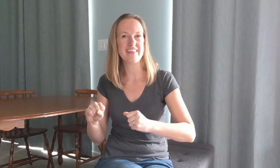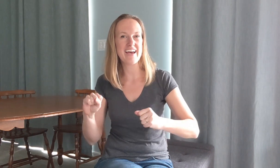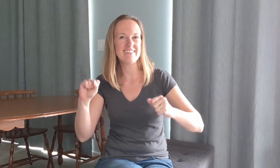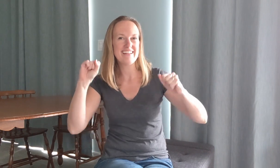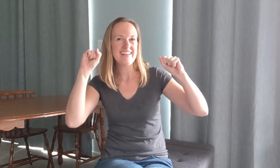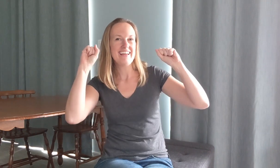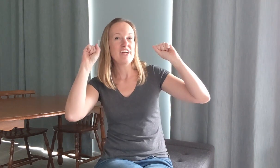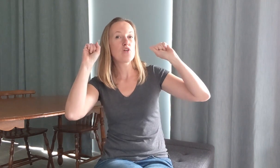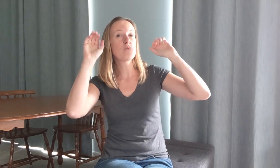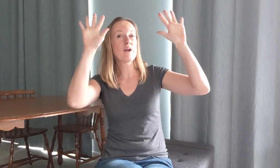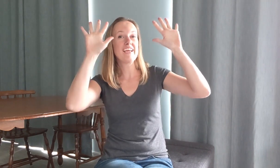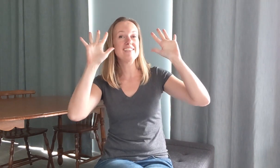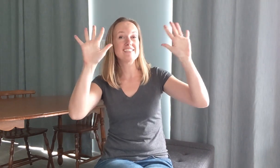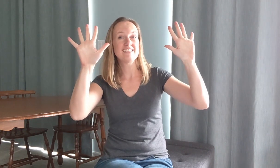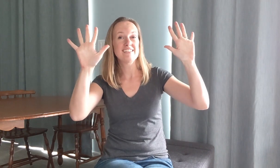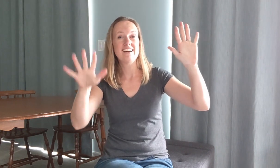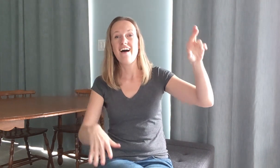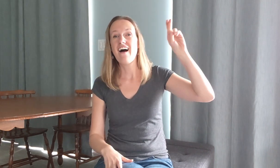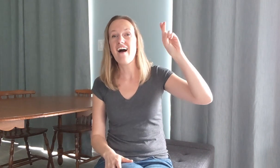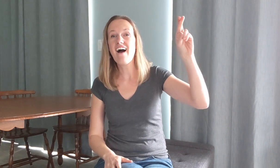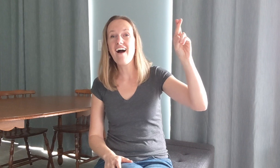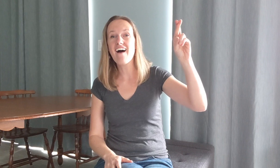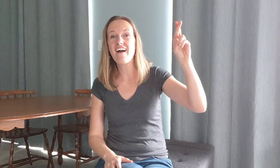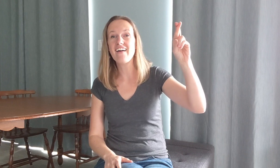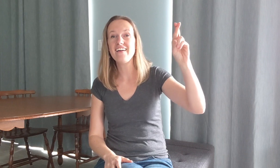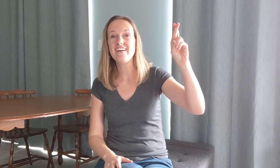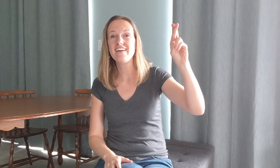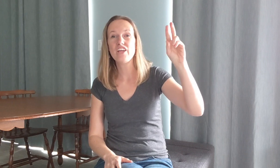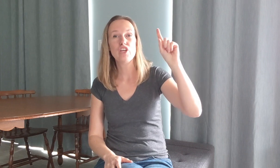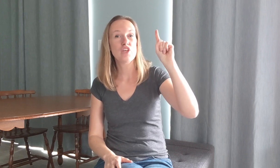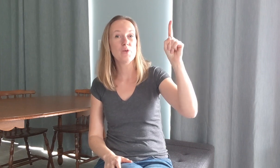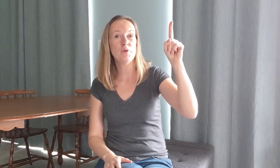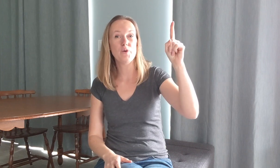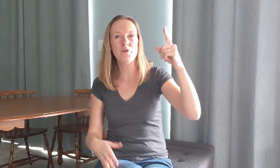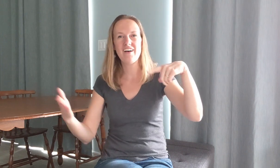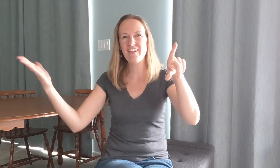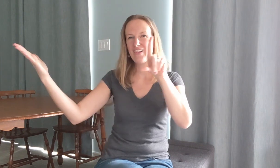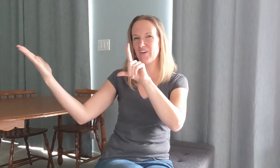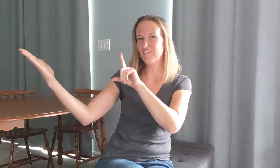that great are you lord